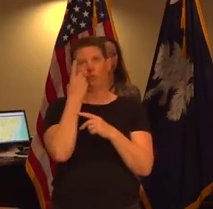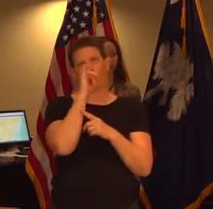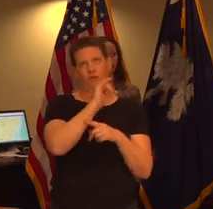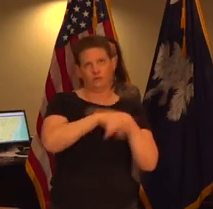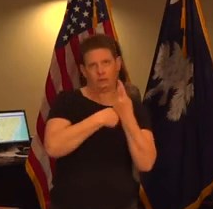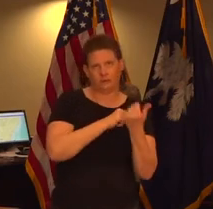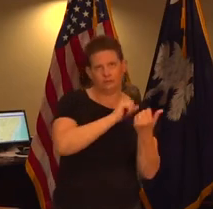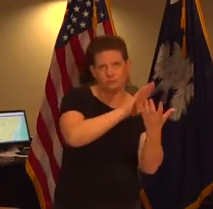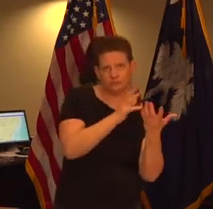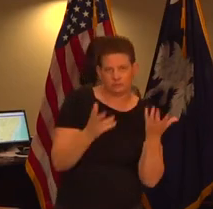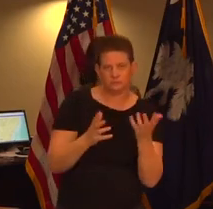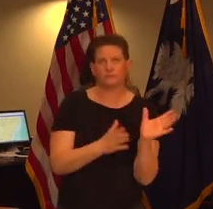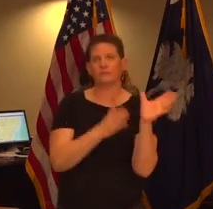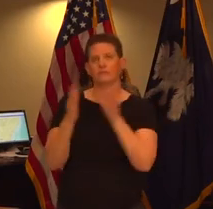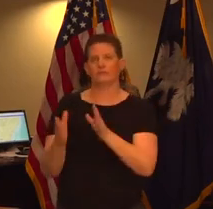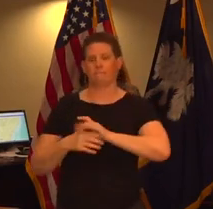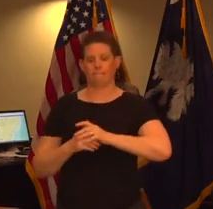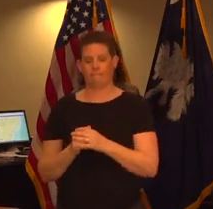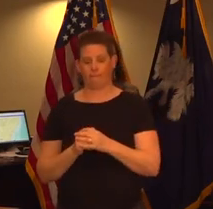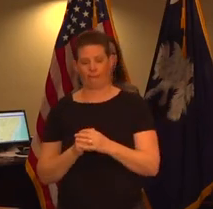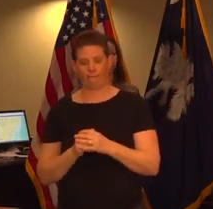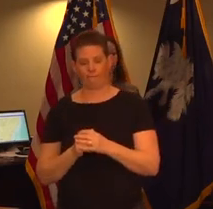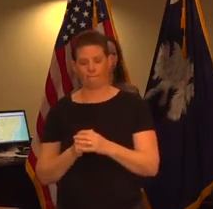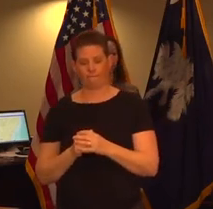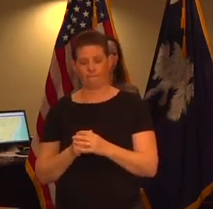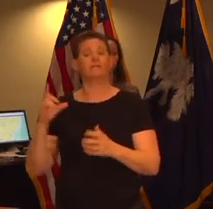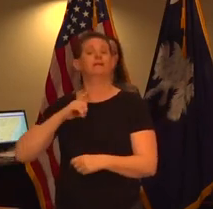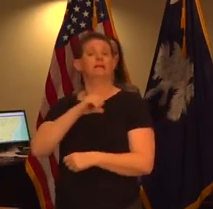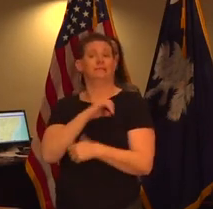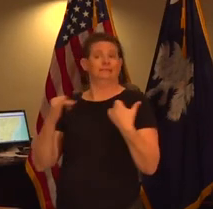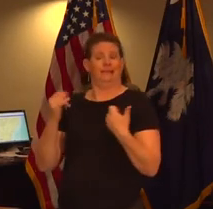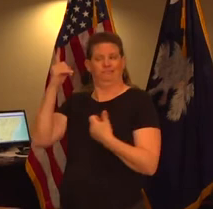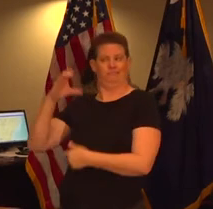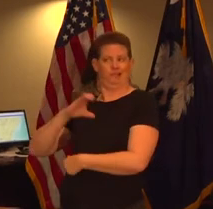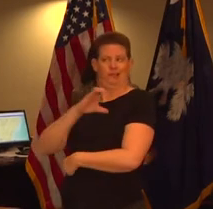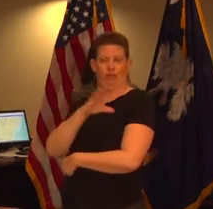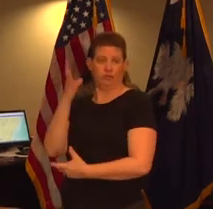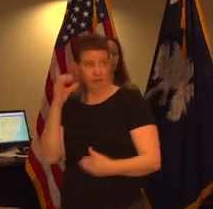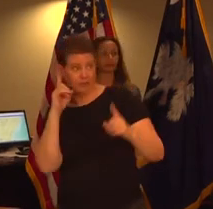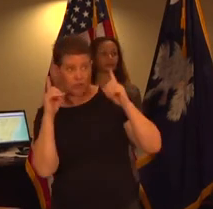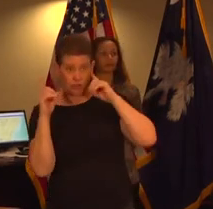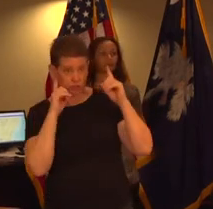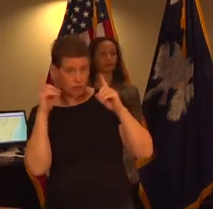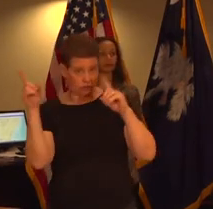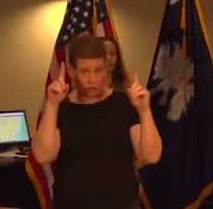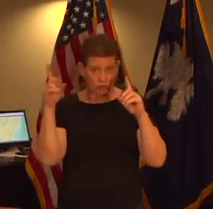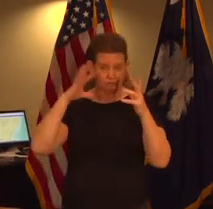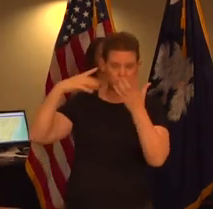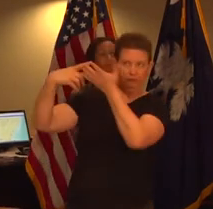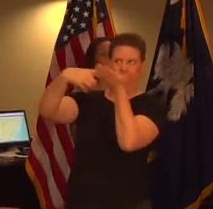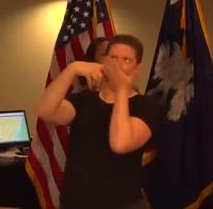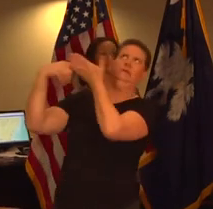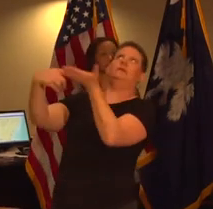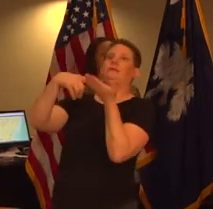also there's uh legislation right now pending in congress uh you may have heard is being debated